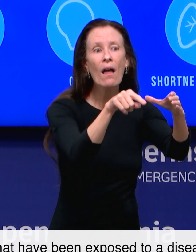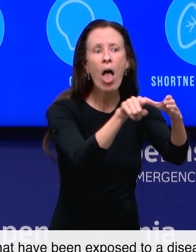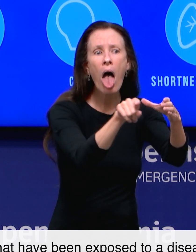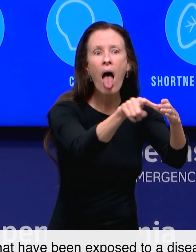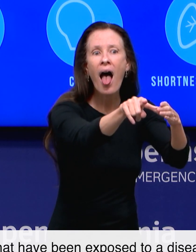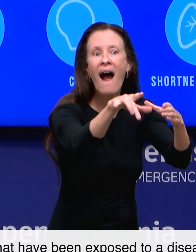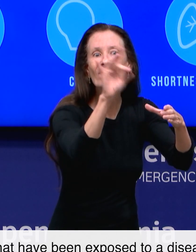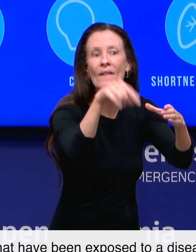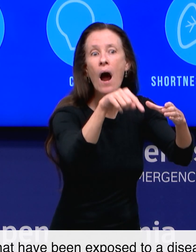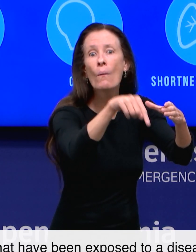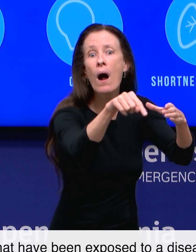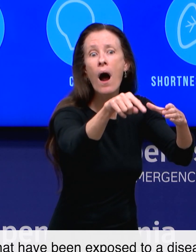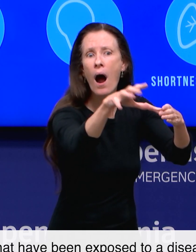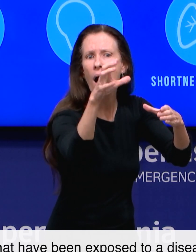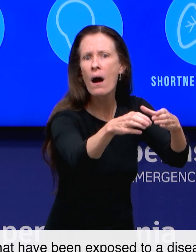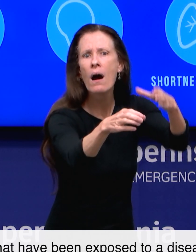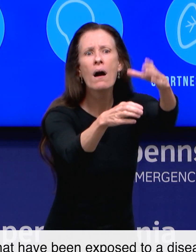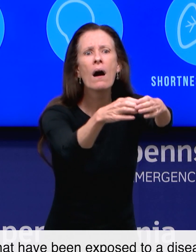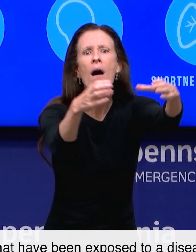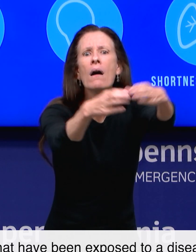been exposed to a disease.